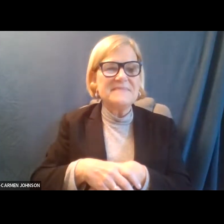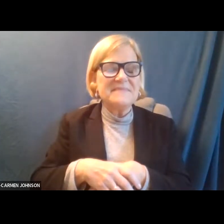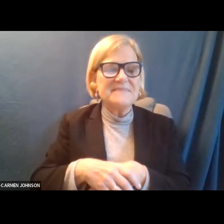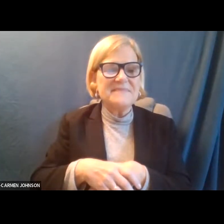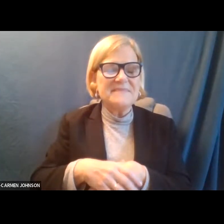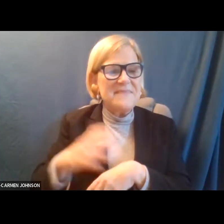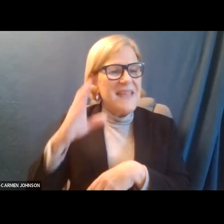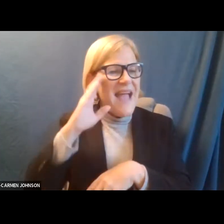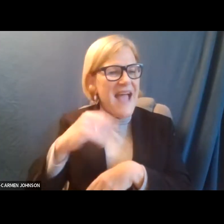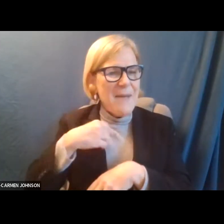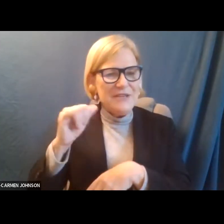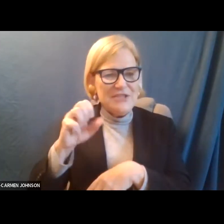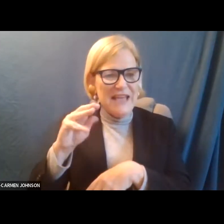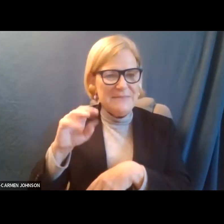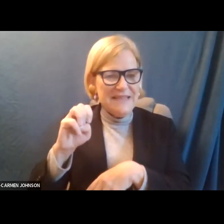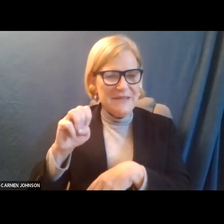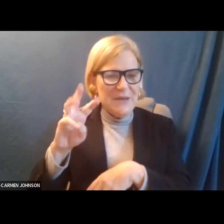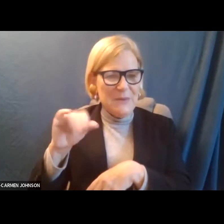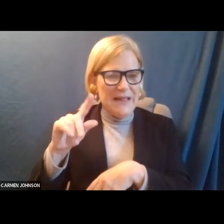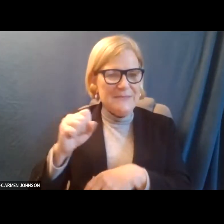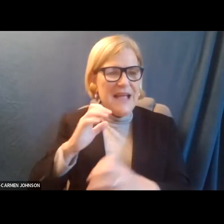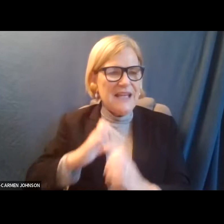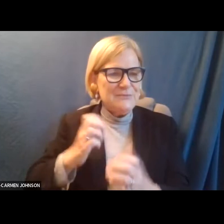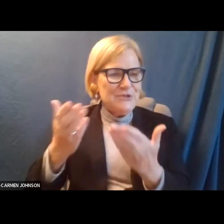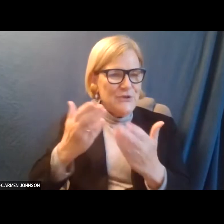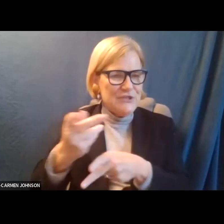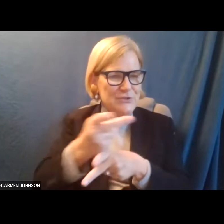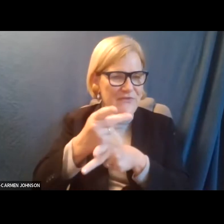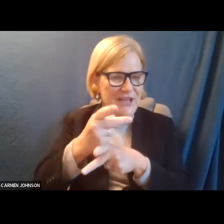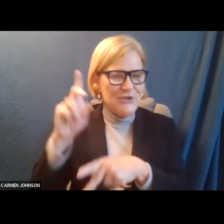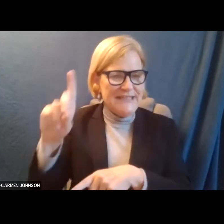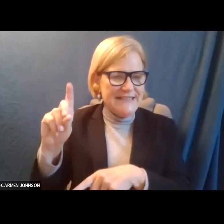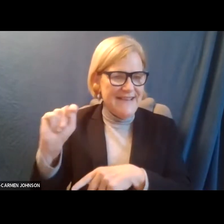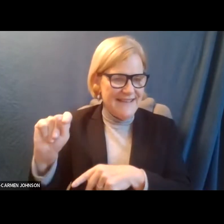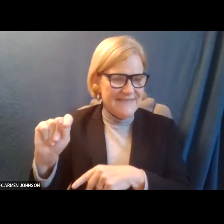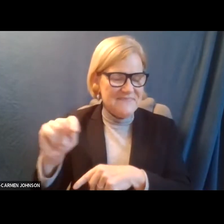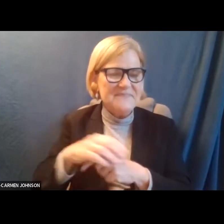Hi, I'm Jasmine Williams, customer service supervisor at DDOT.